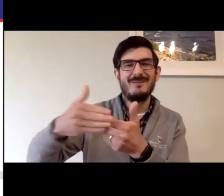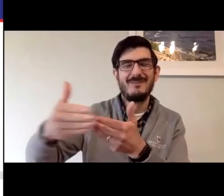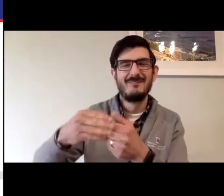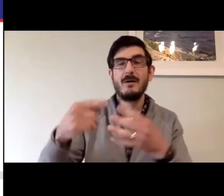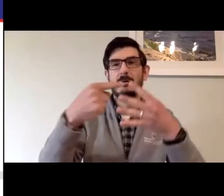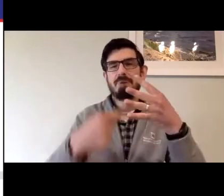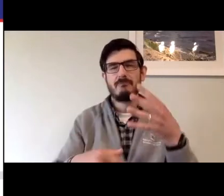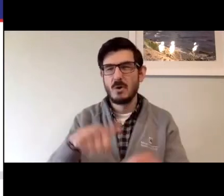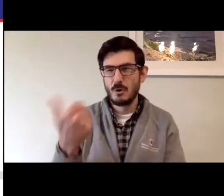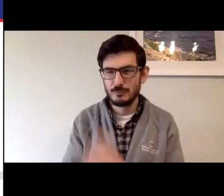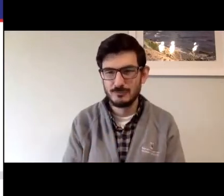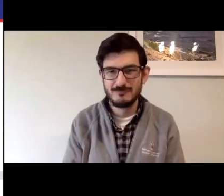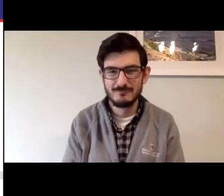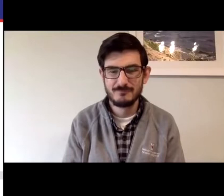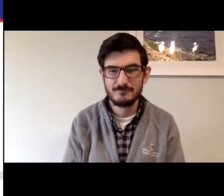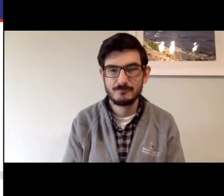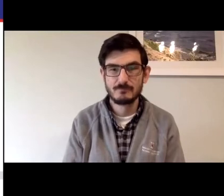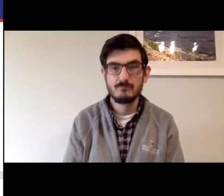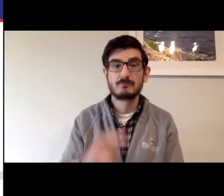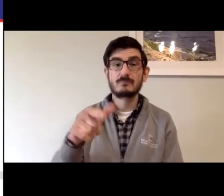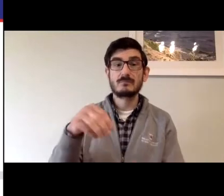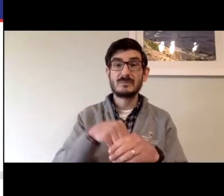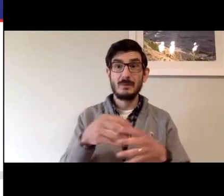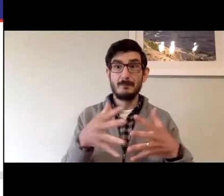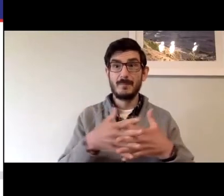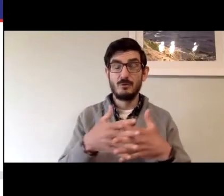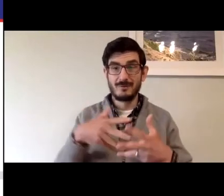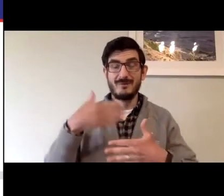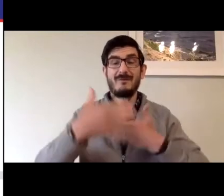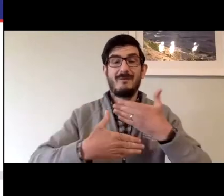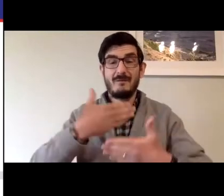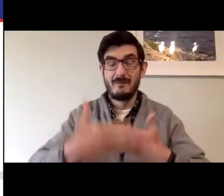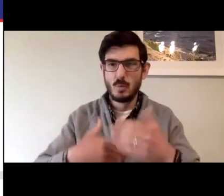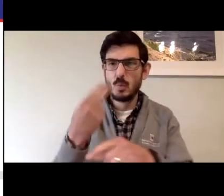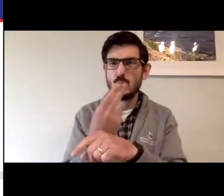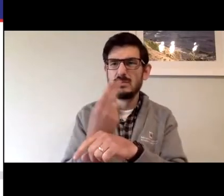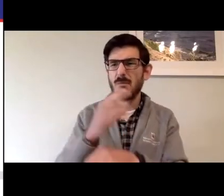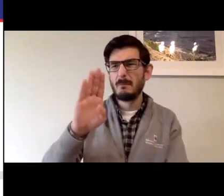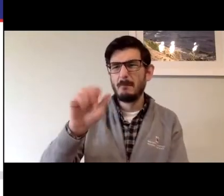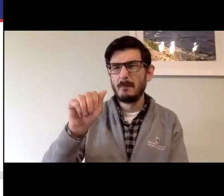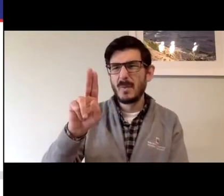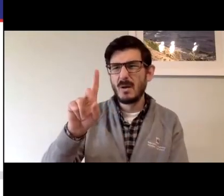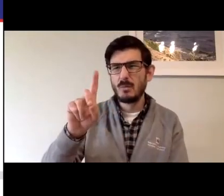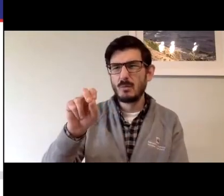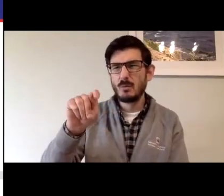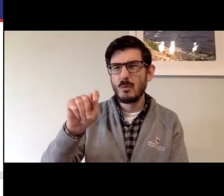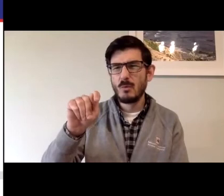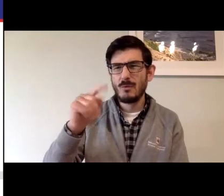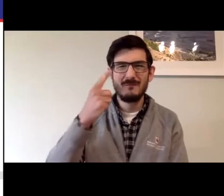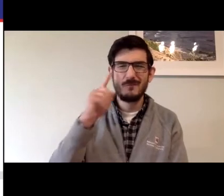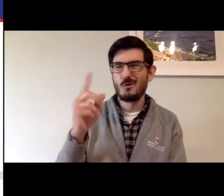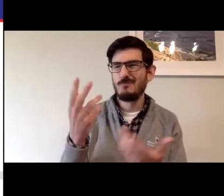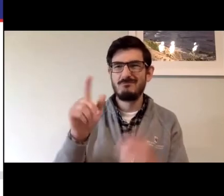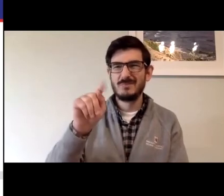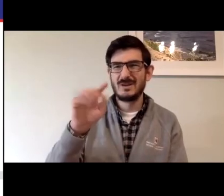911 started to use that sometime following that. As it got underway in the United States,